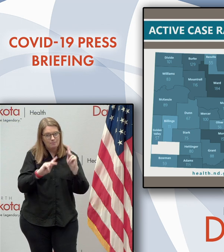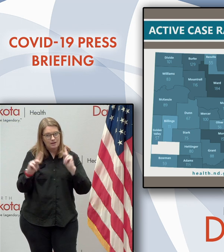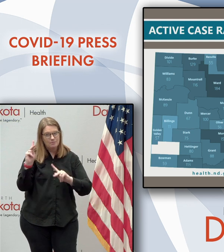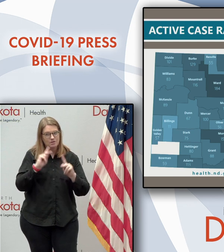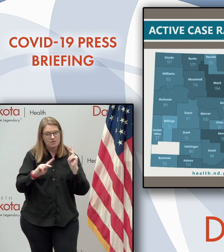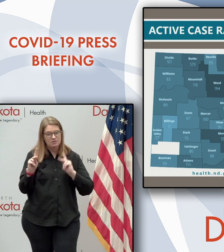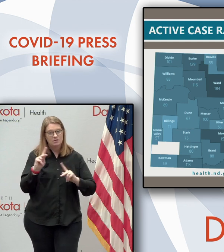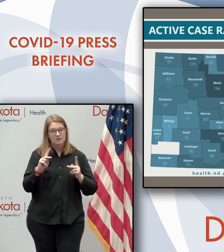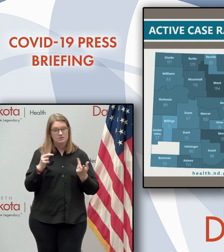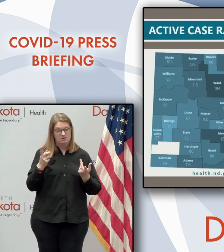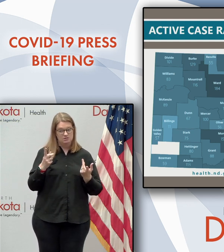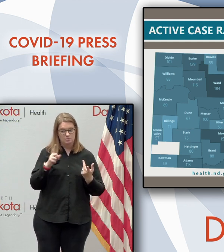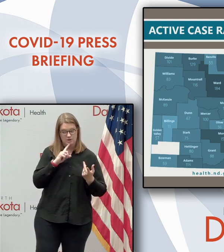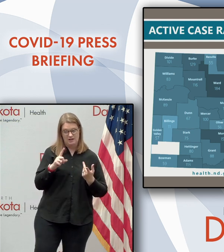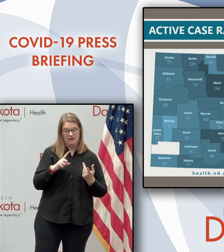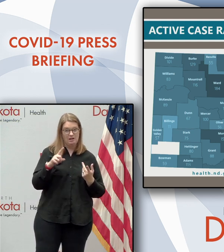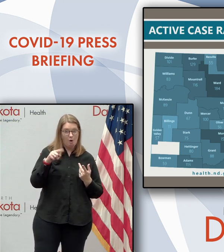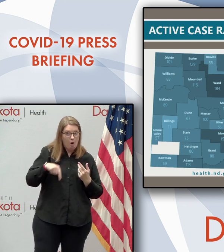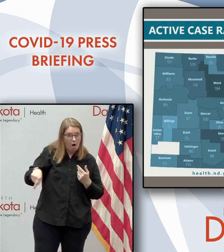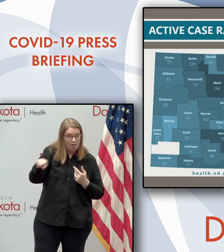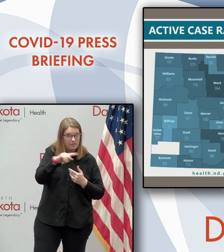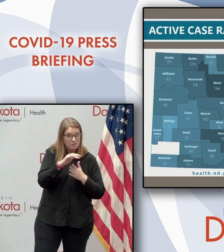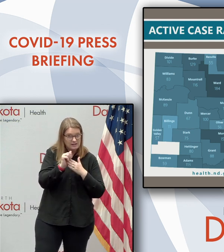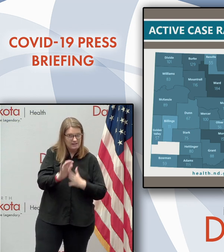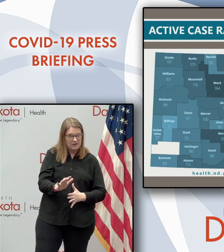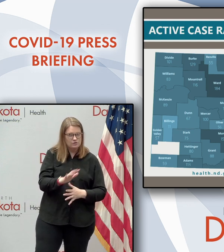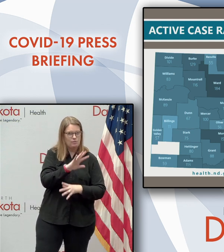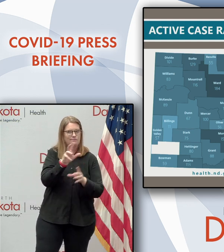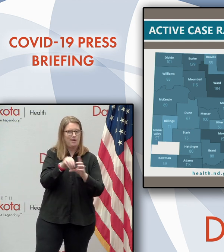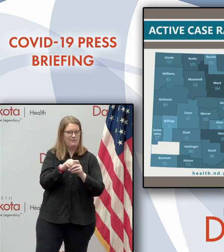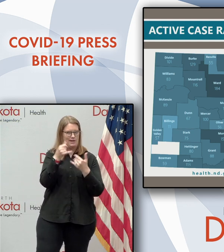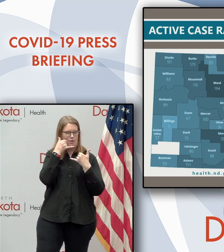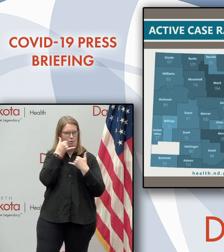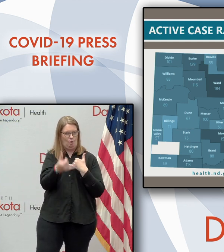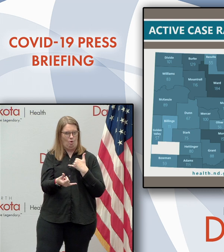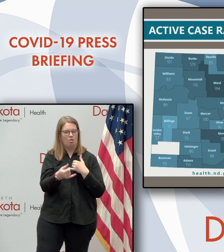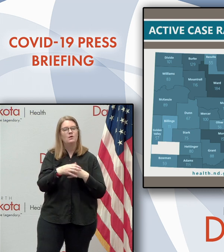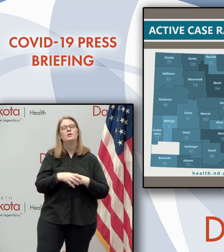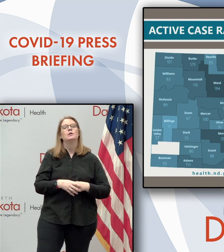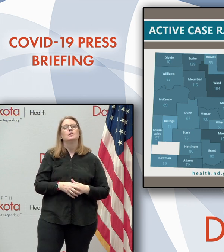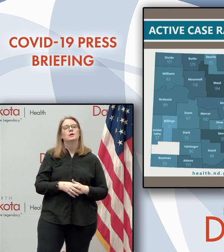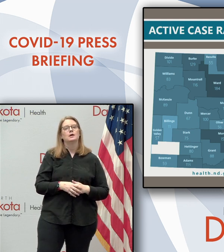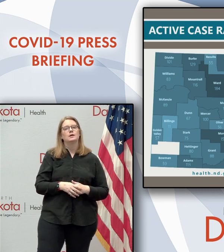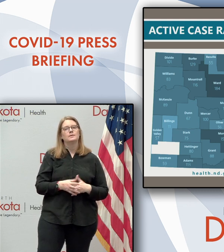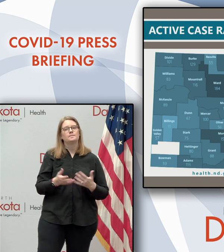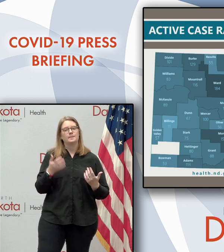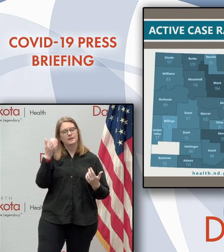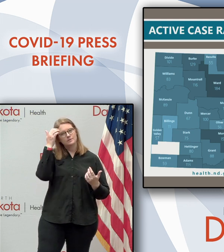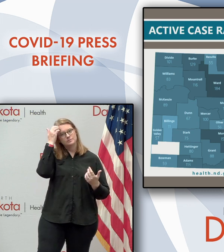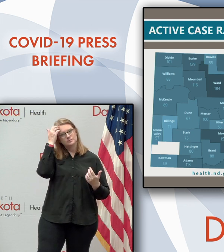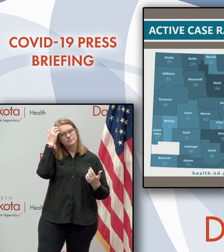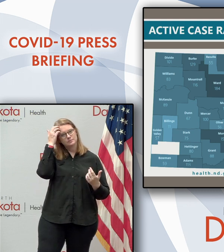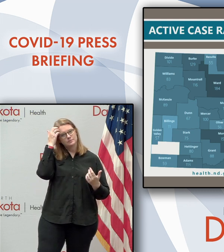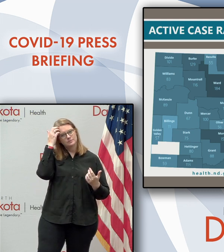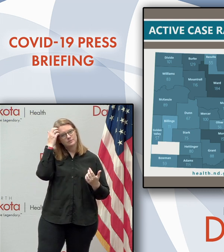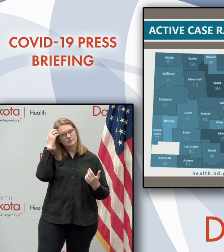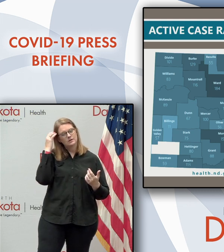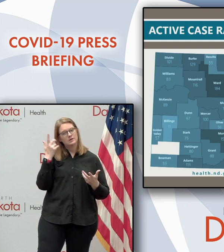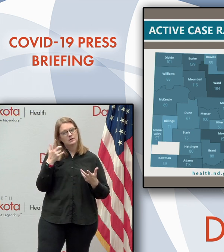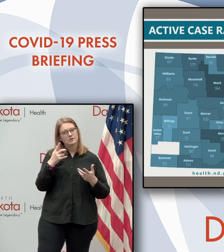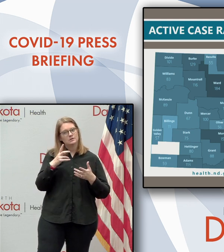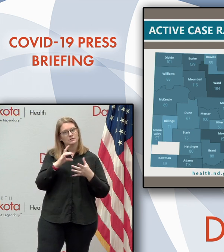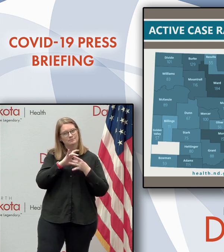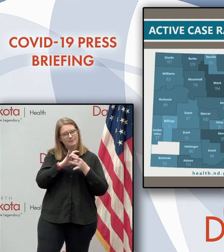leaders were all on, were all on the, uh, call today, uh, and action being taken there locally, uh, again, uh, through